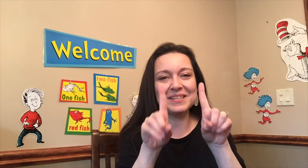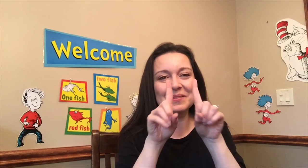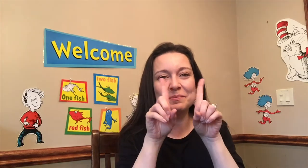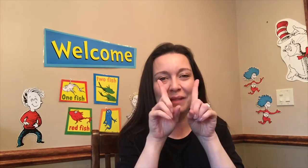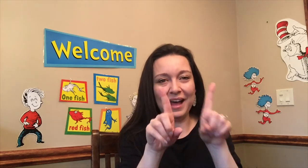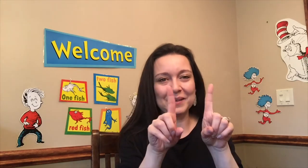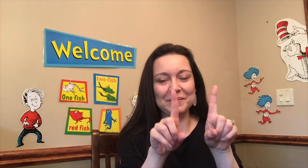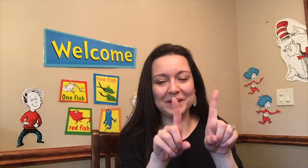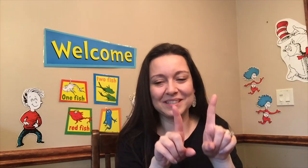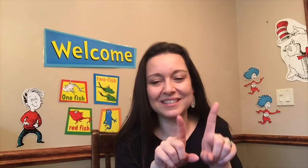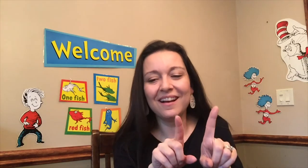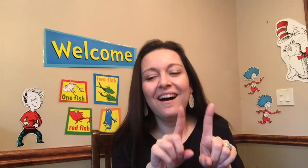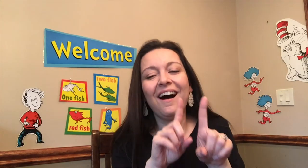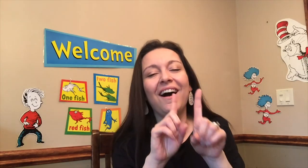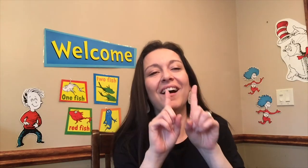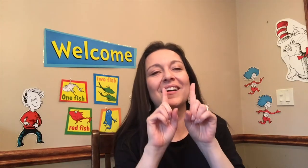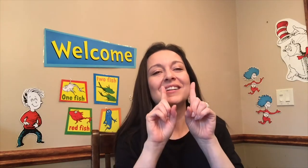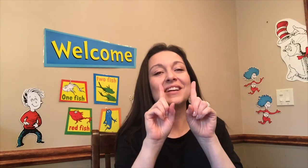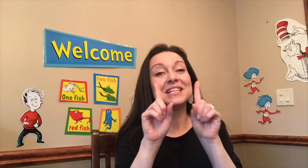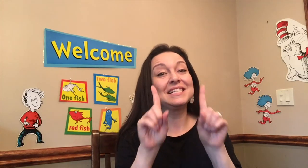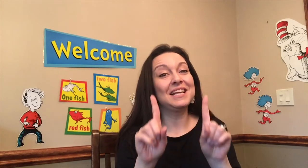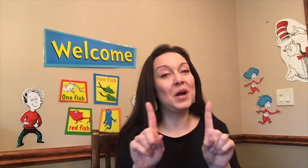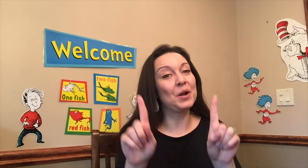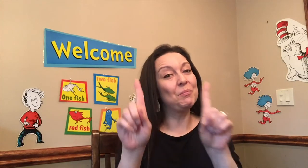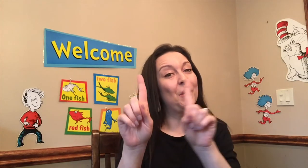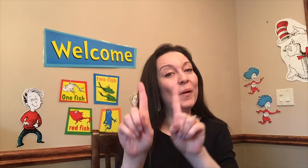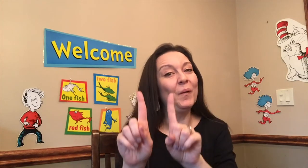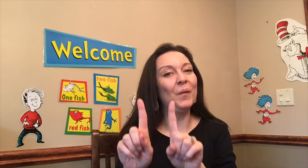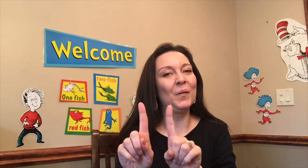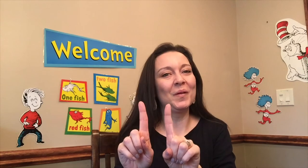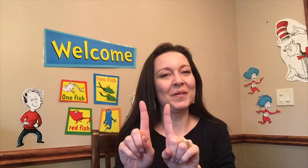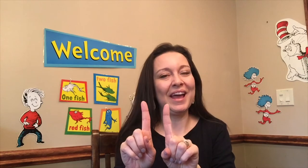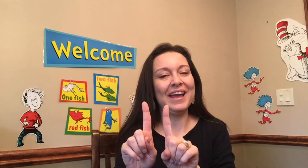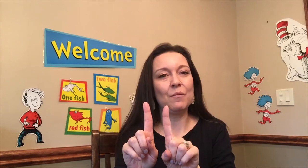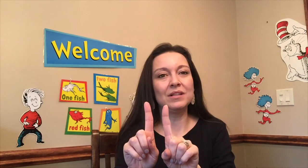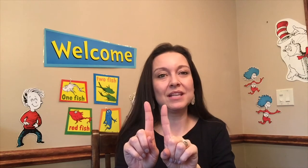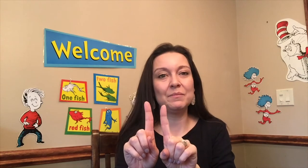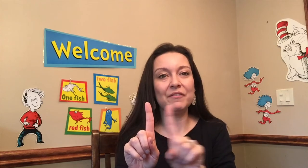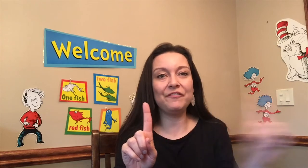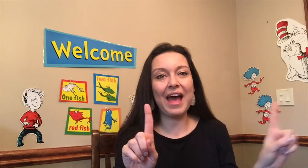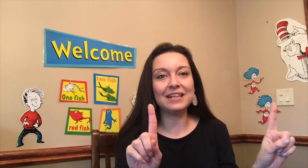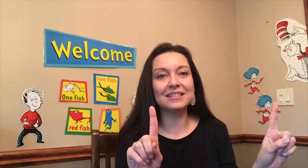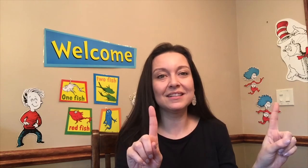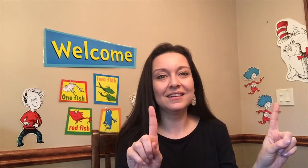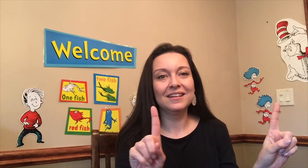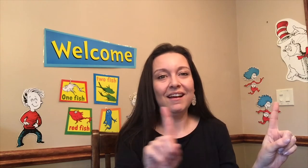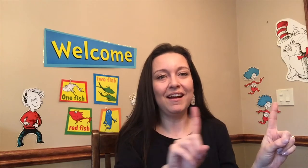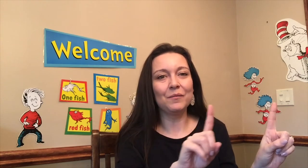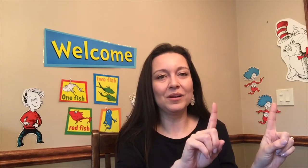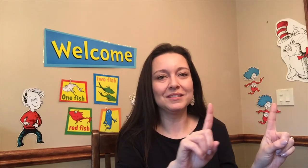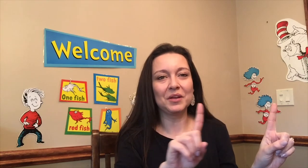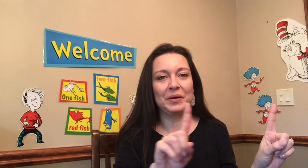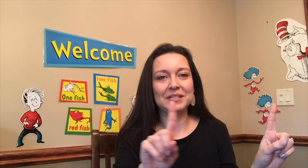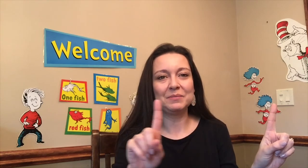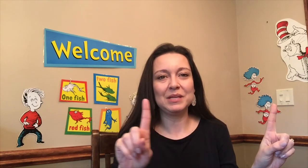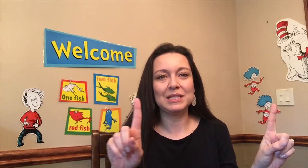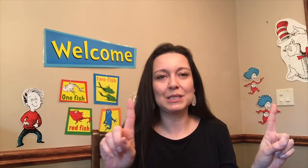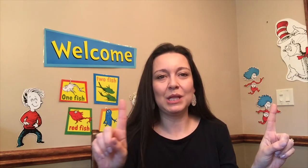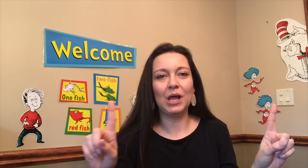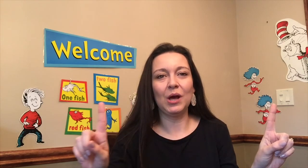two blackbirds are gonna sit on a pole okay and one's gonna be fast and one's going to be slow